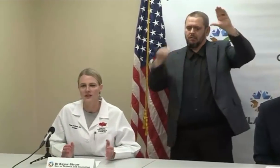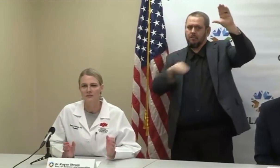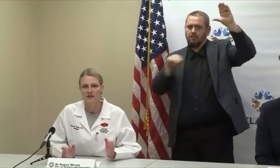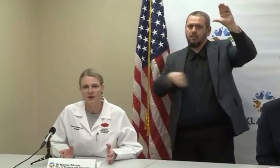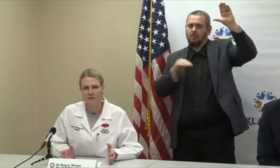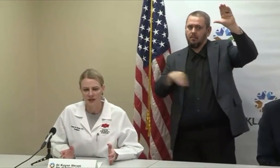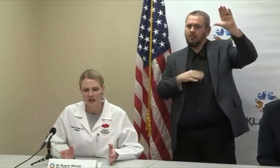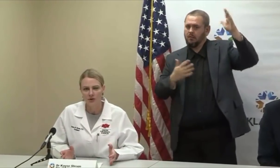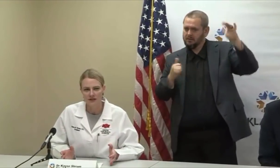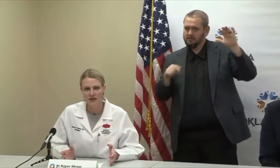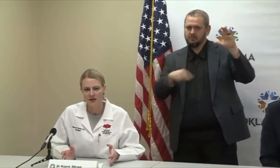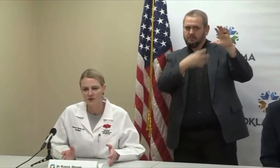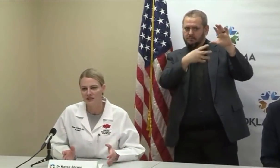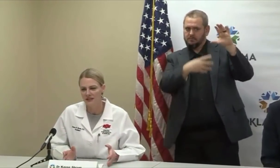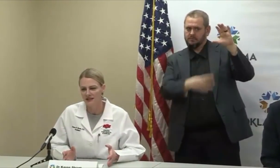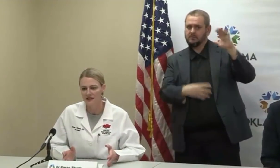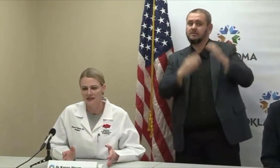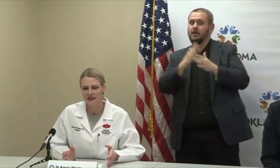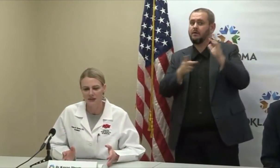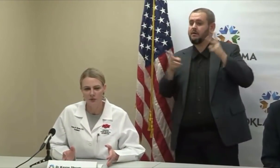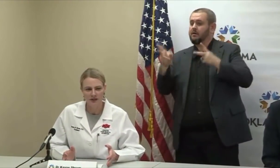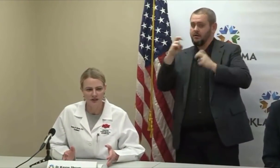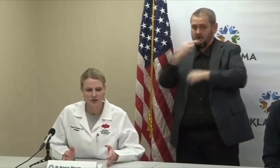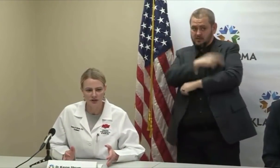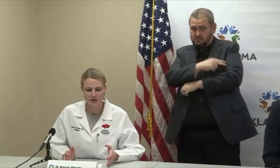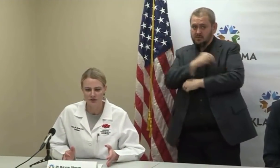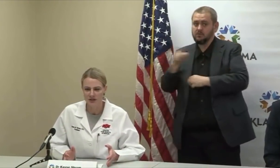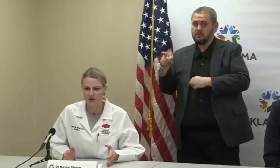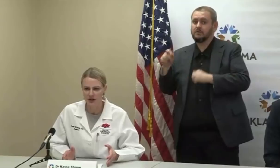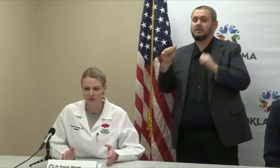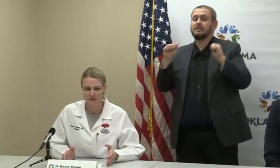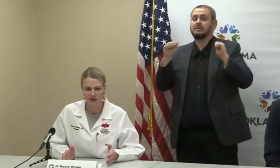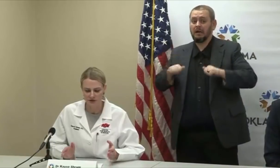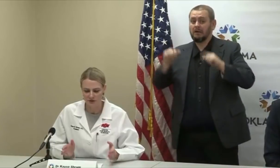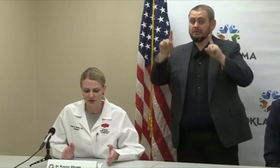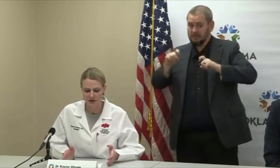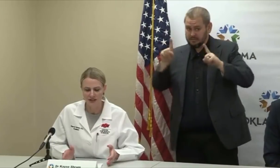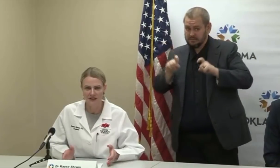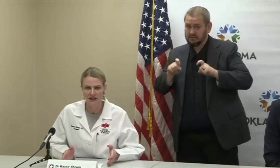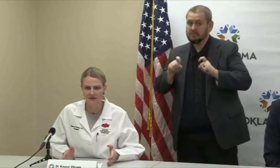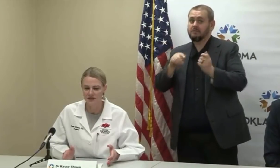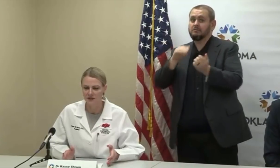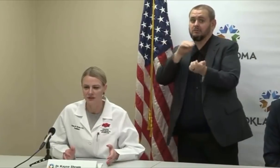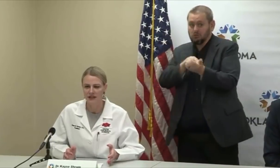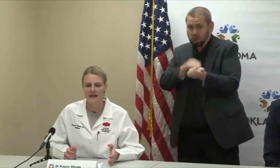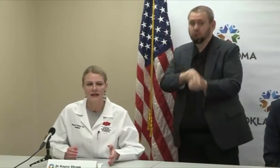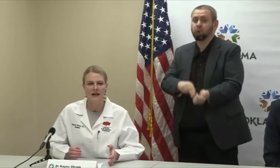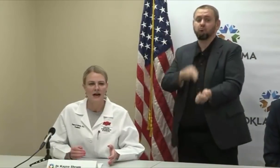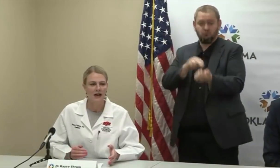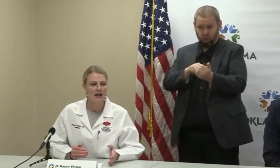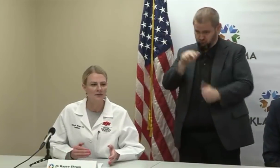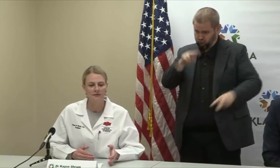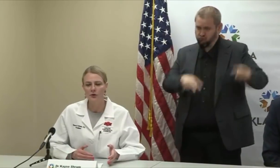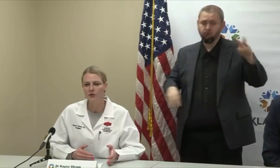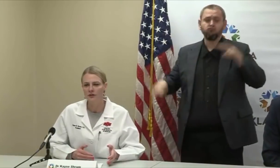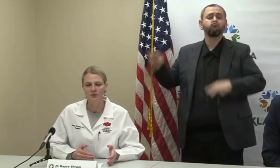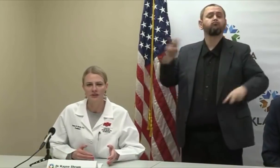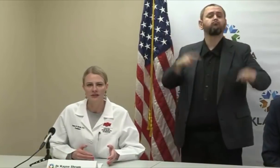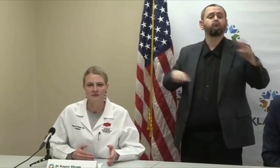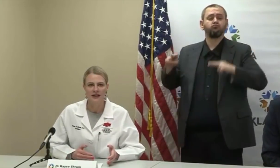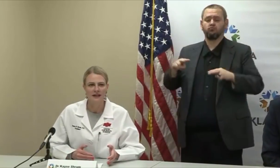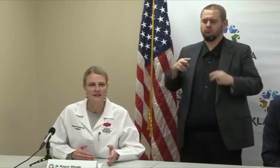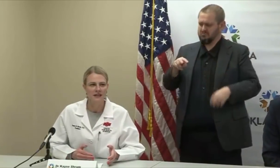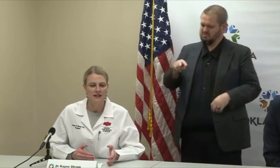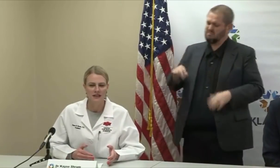that meet criteria to be tested, and again, we're going to trust those health care professionals that are in that facility. I fully